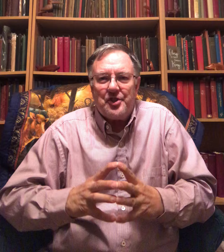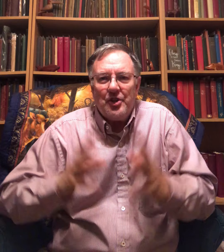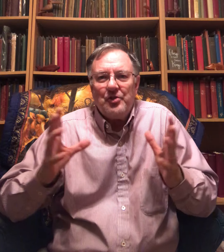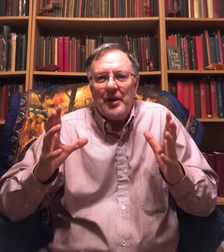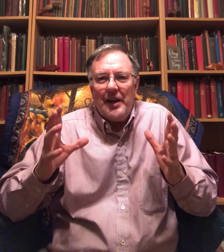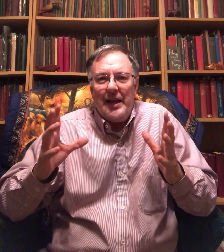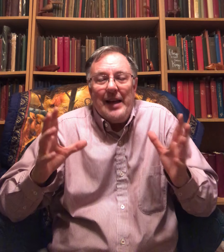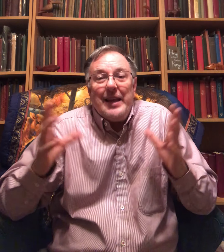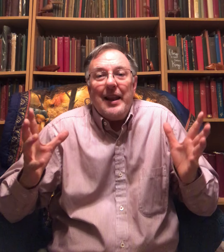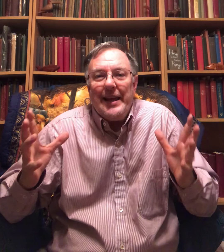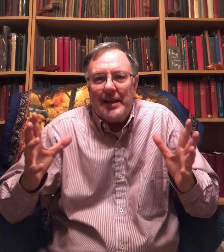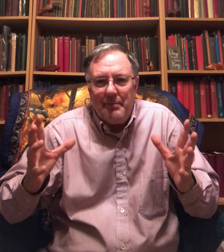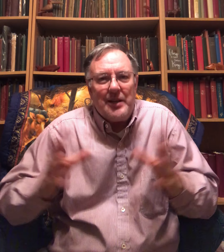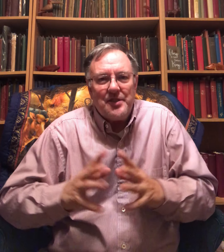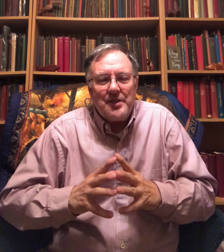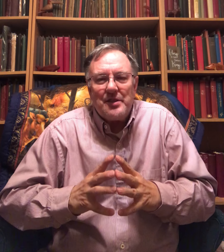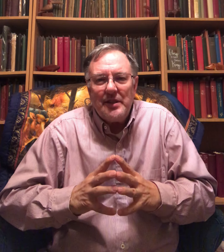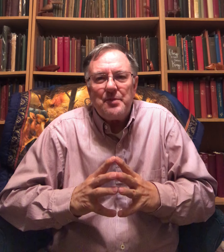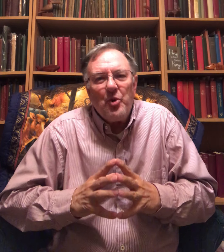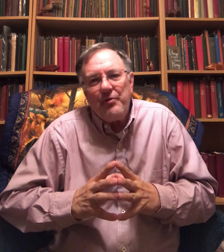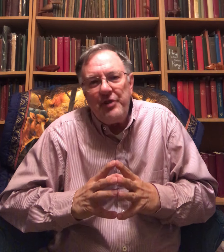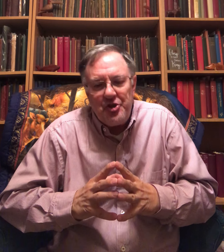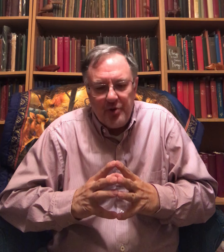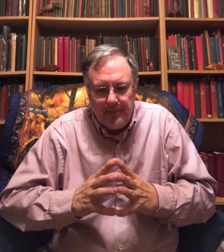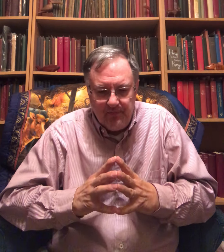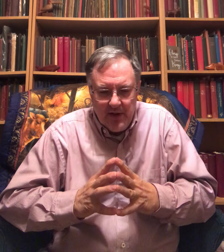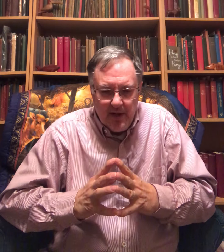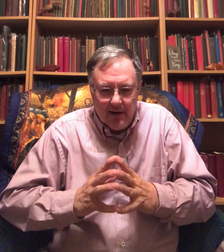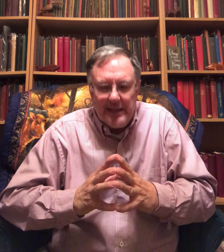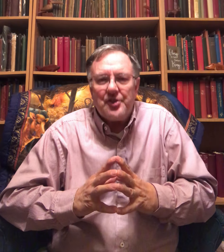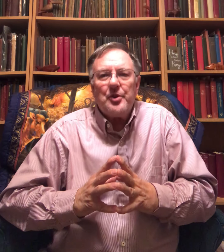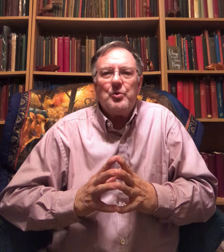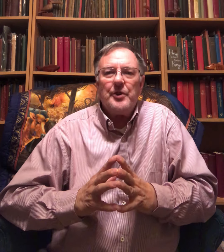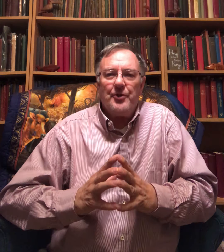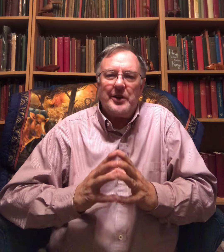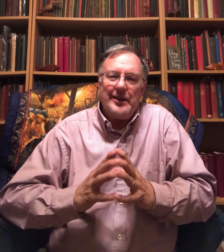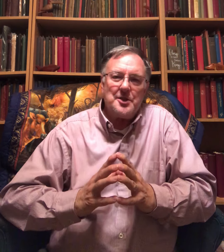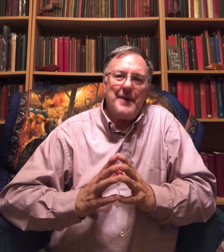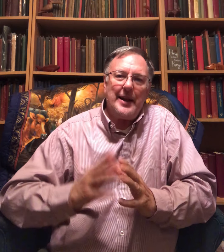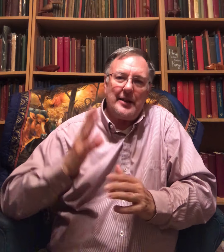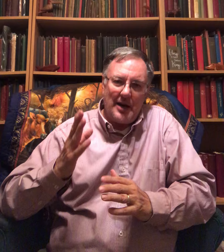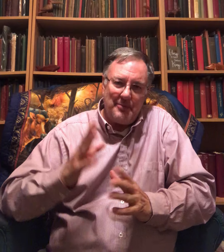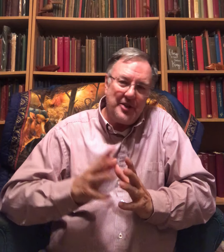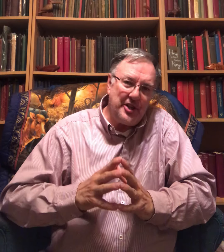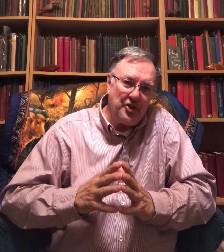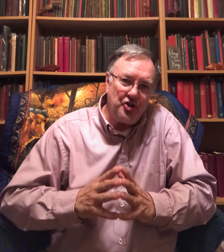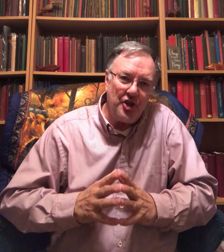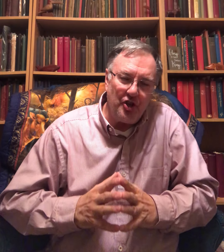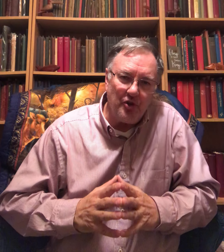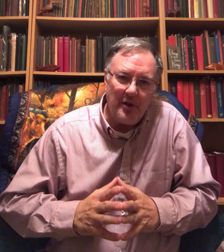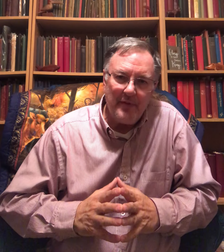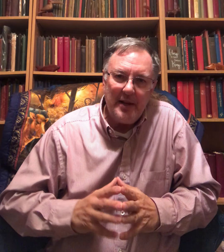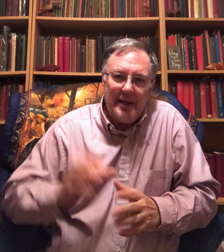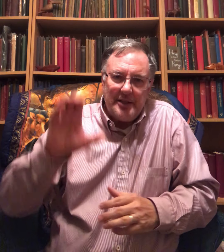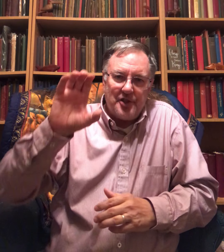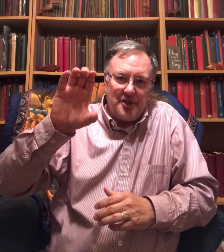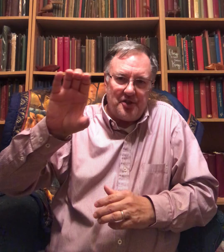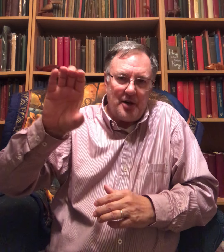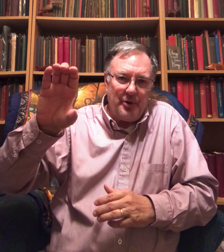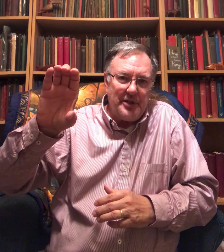So, and they like it because it's more visual. All right? So the word for charismatic that I'm going to teach you is going to start with